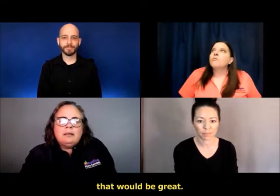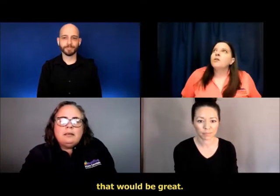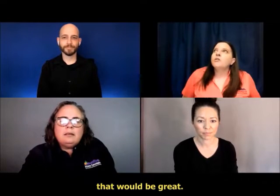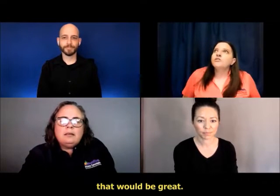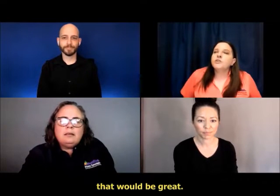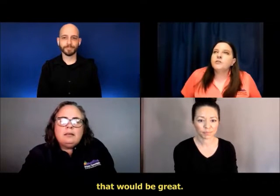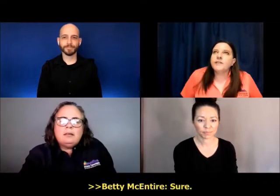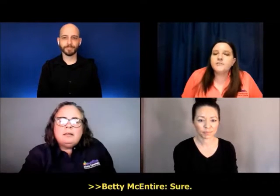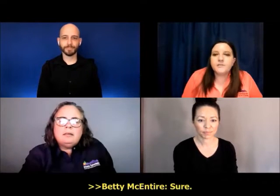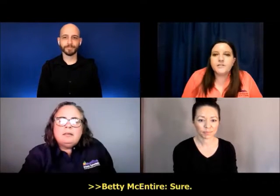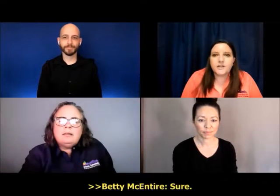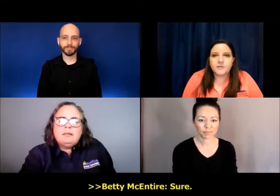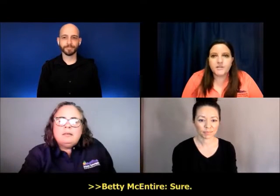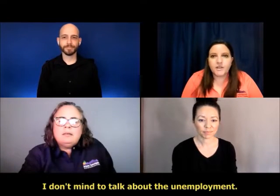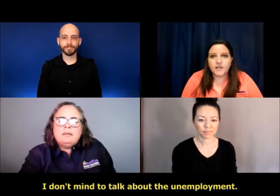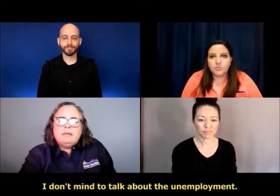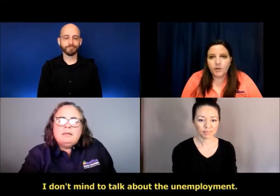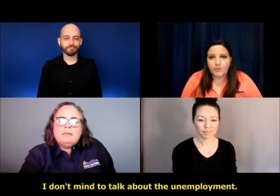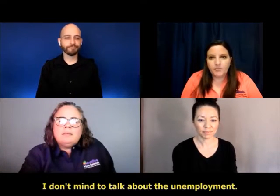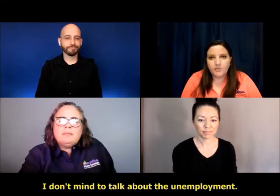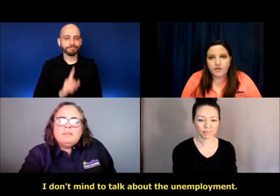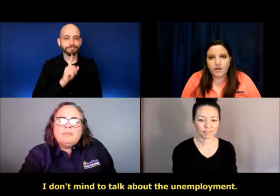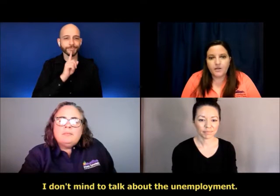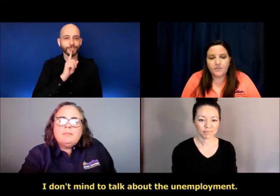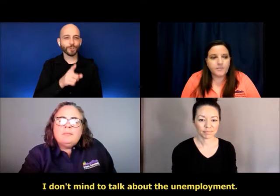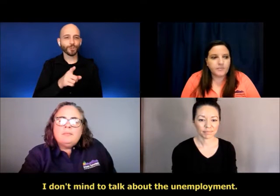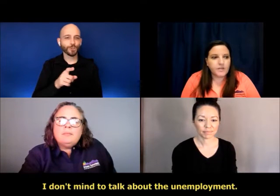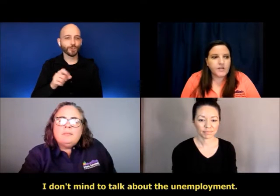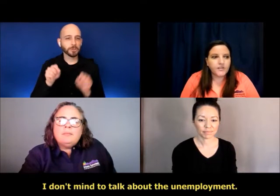great. Sure. I can definitely talk about that unemployment.